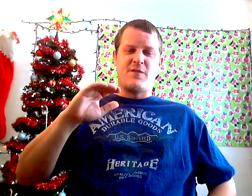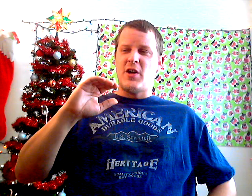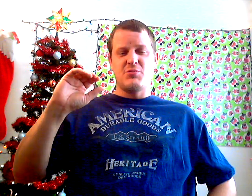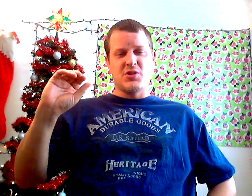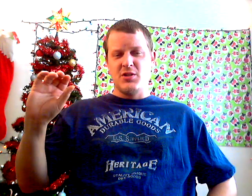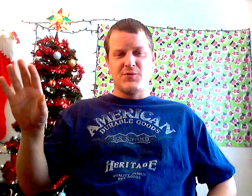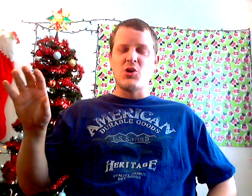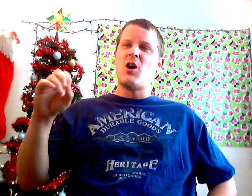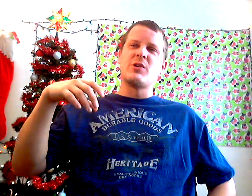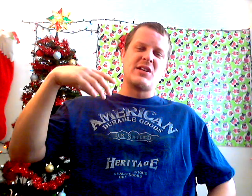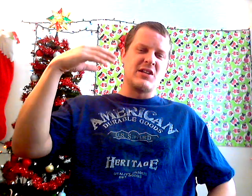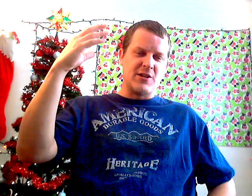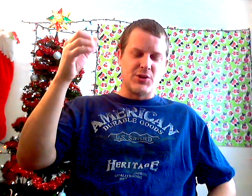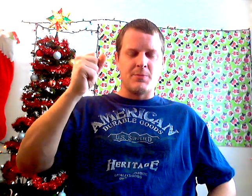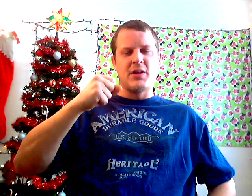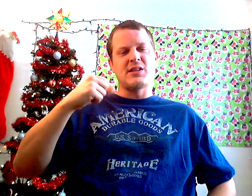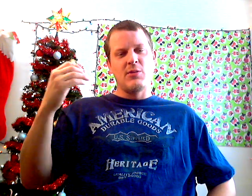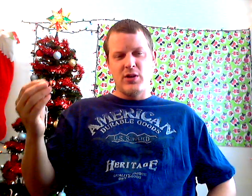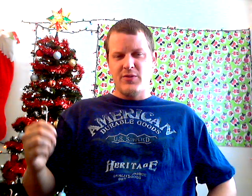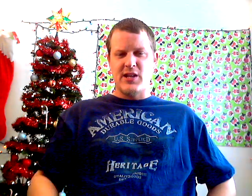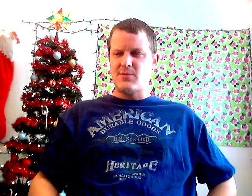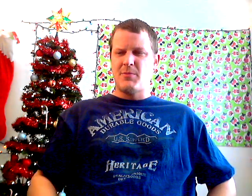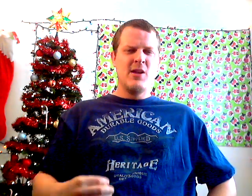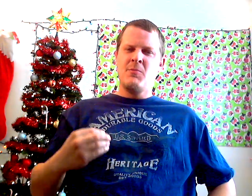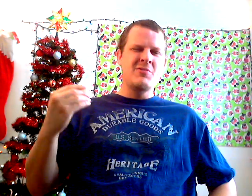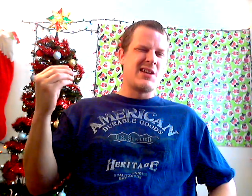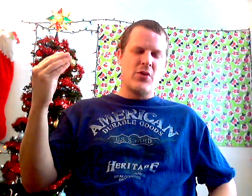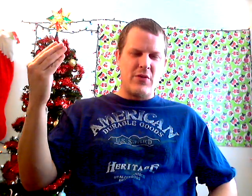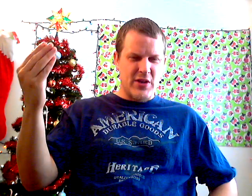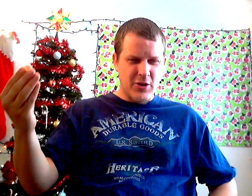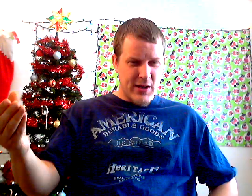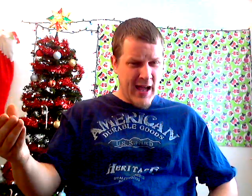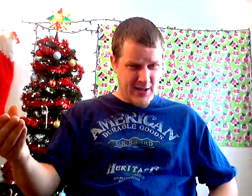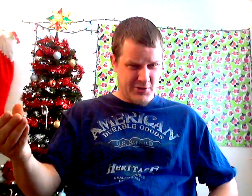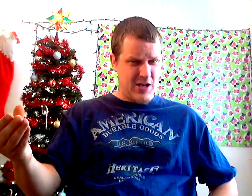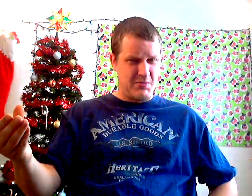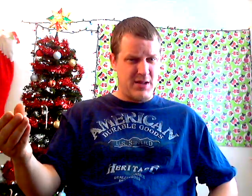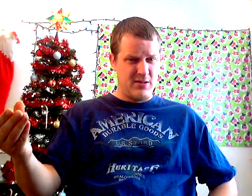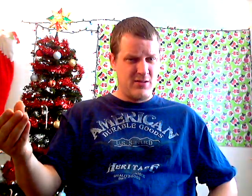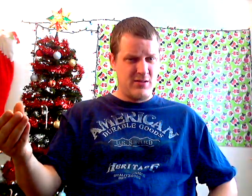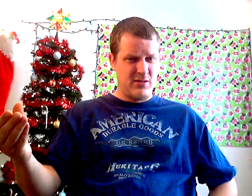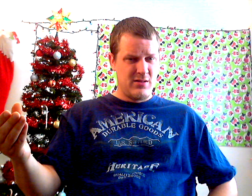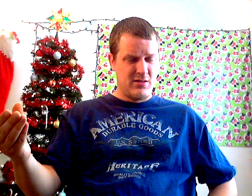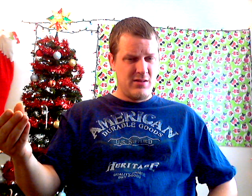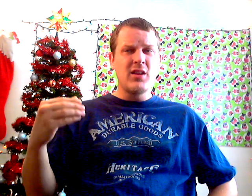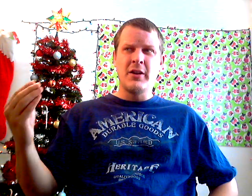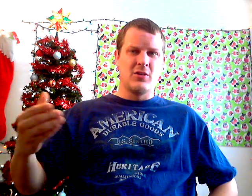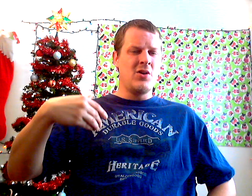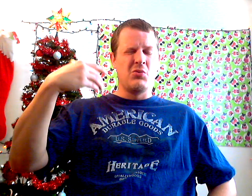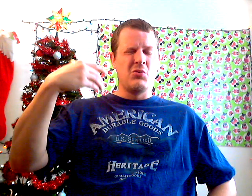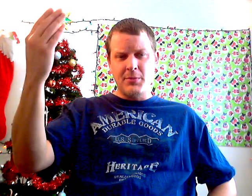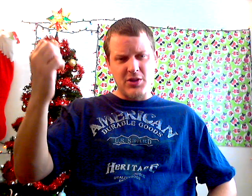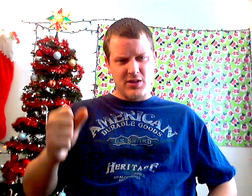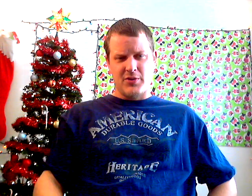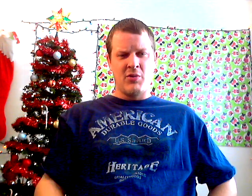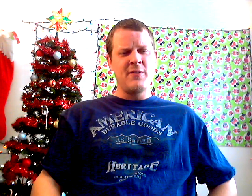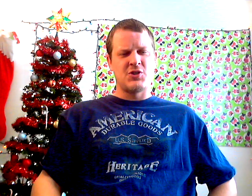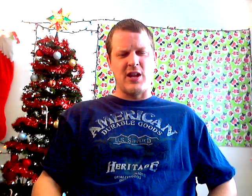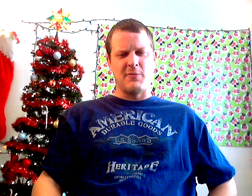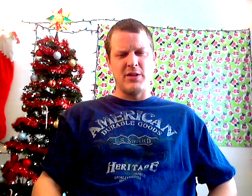felt he was a good enough draw where they didn't need to put the belt on him, whatever the case might be. But he was never even intercontinental champion, let alone WWF champion.